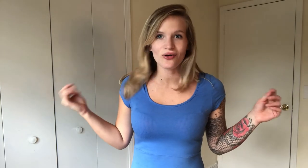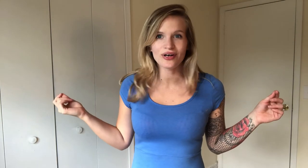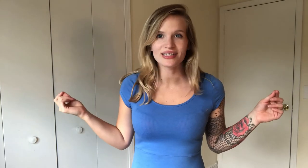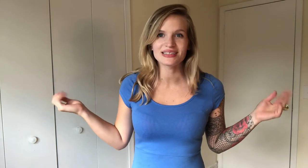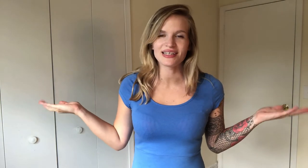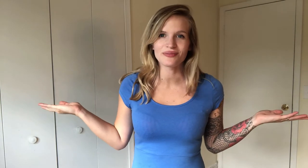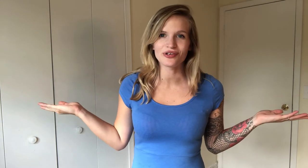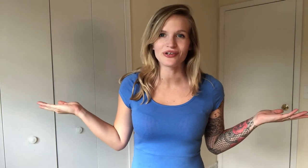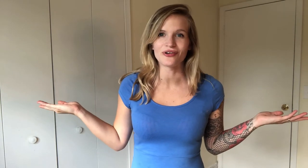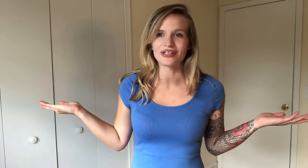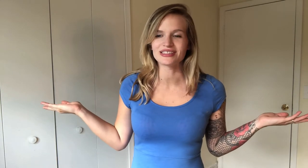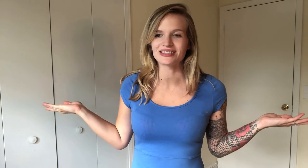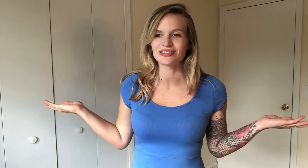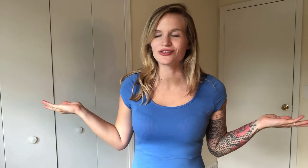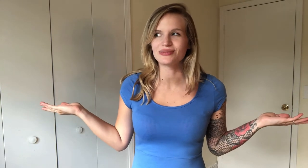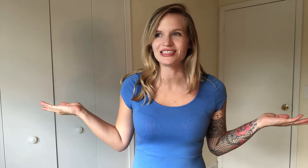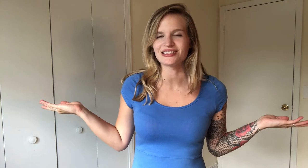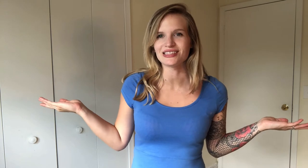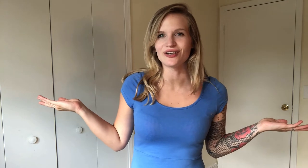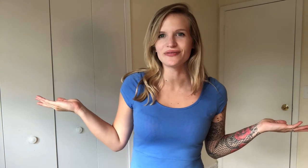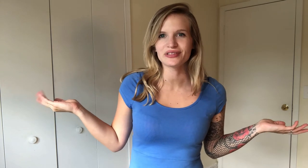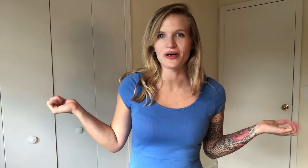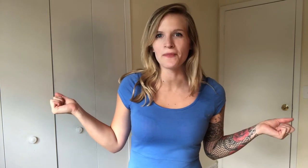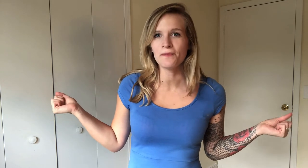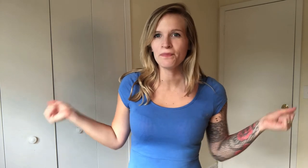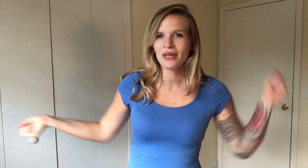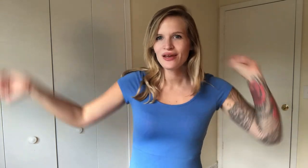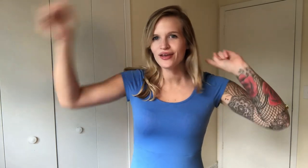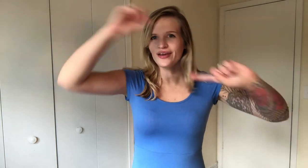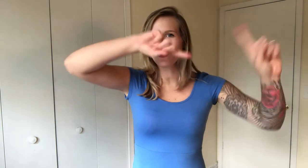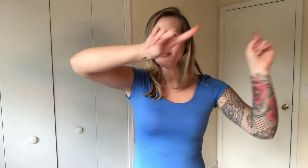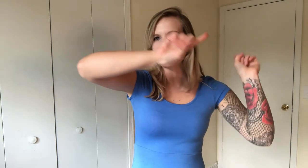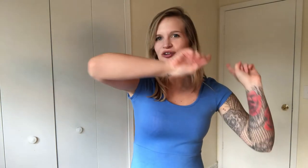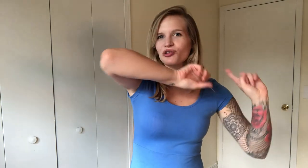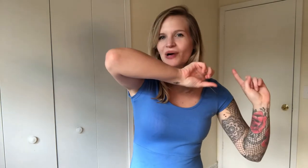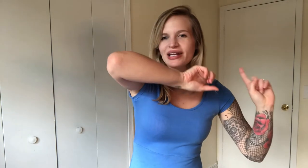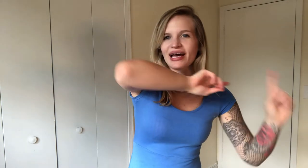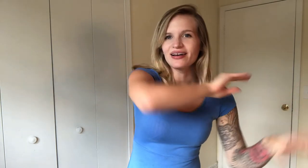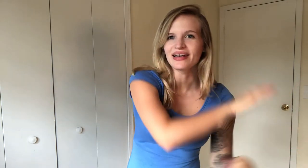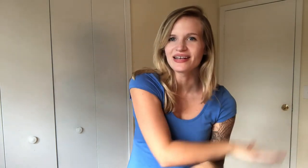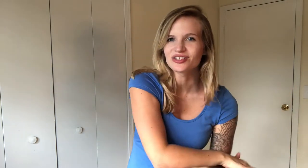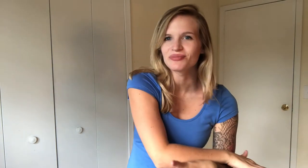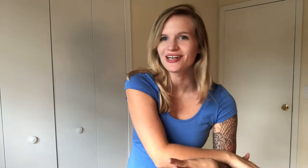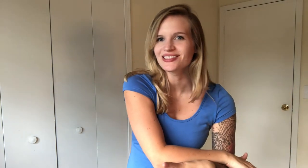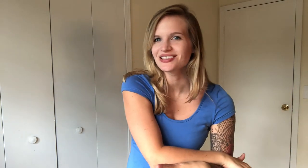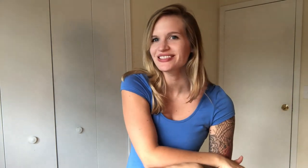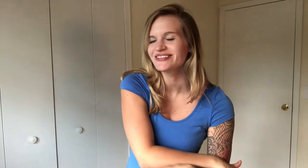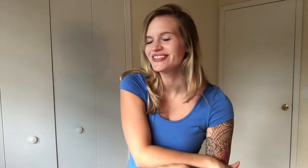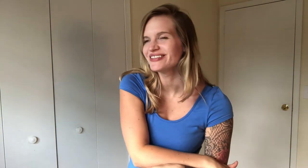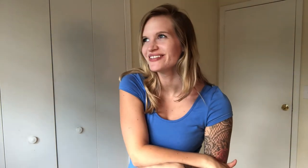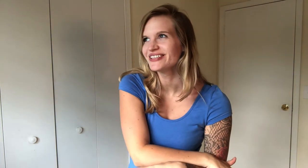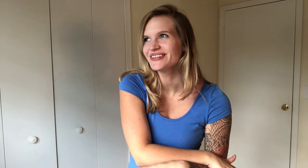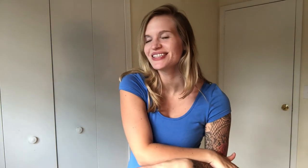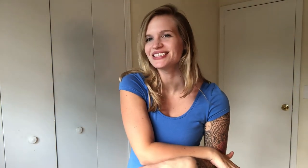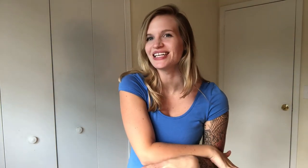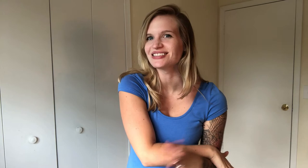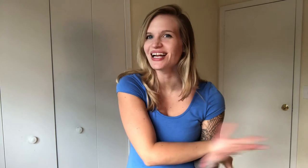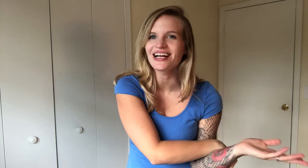chorus and the pre-chorus that just repeats itself. So you can go back and rewind that and get extra practice learning the signs that I